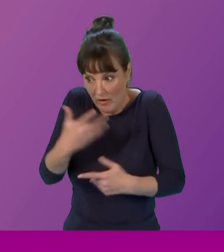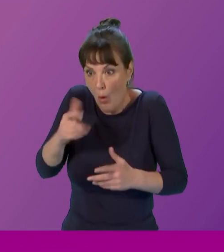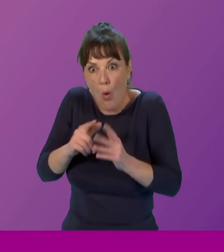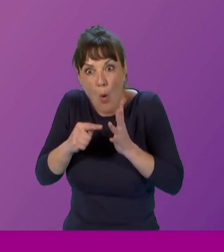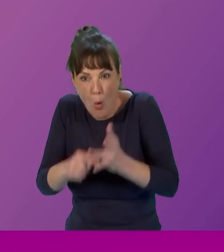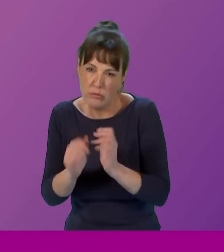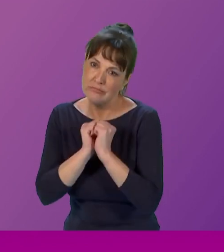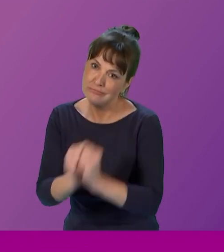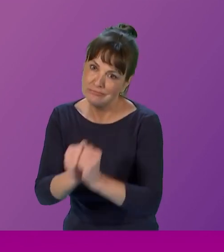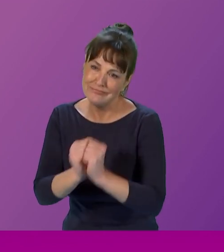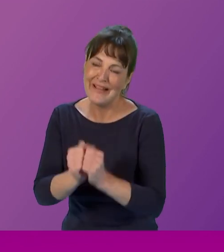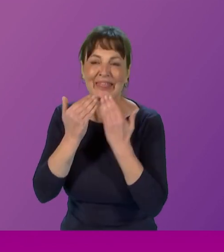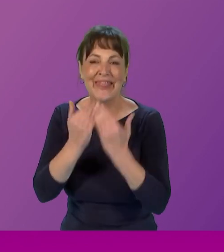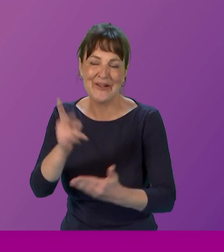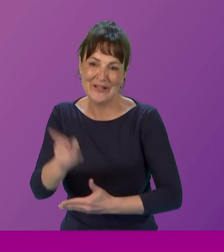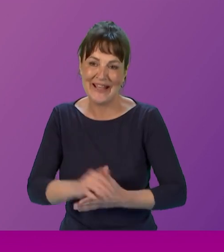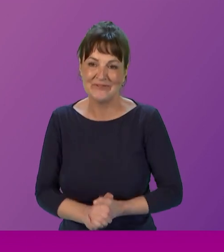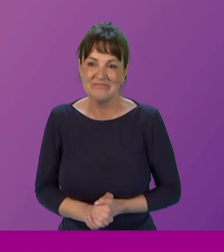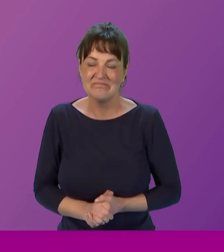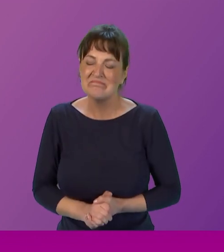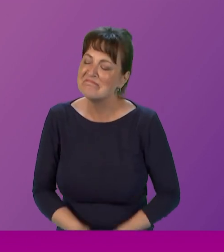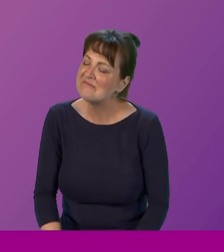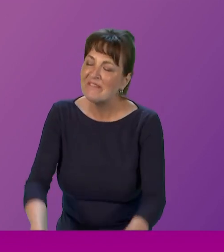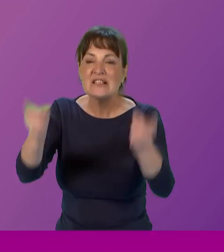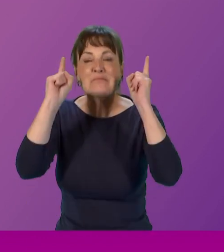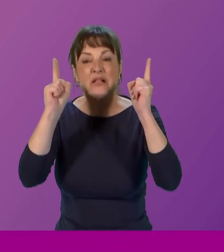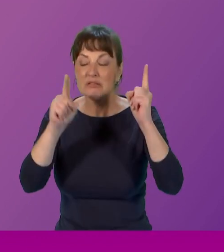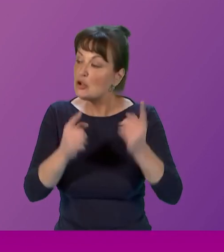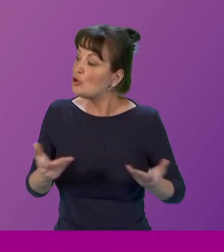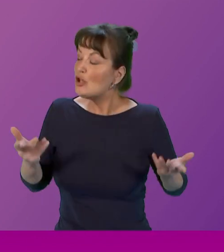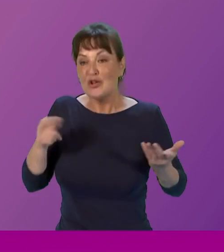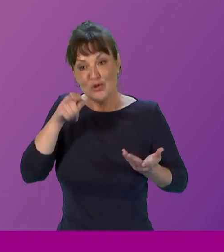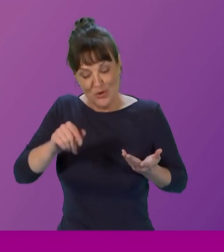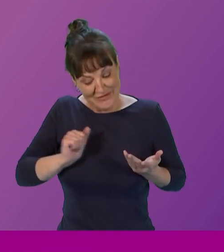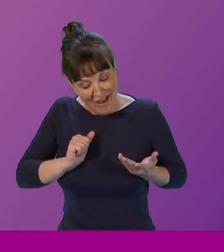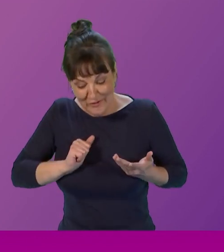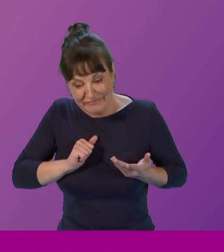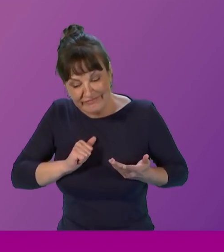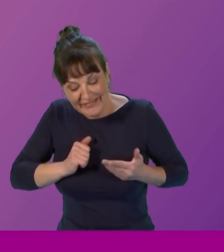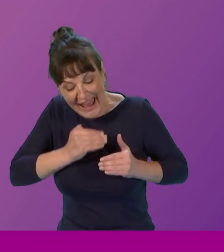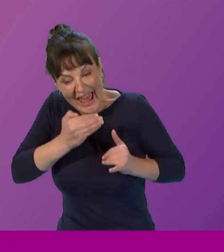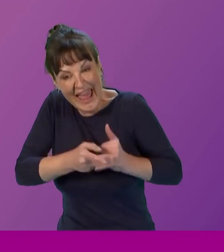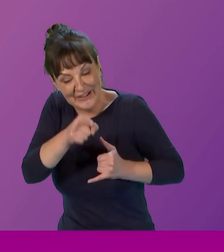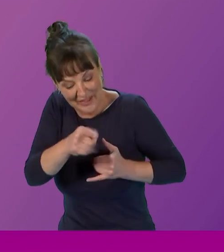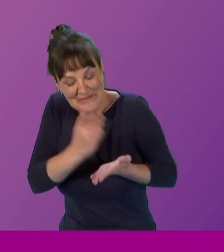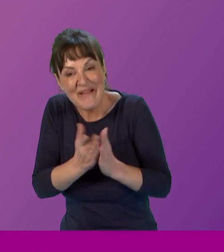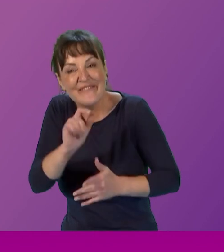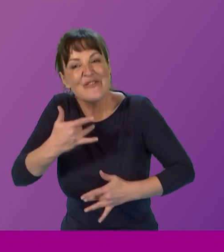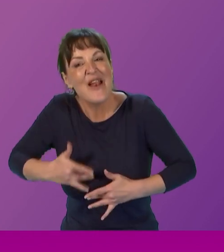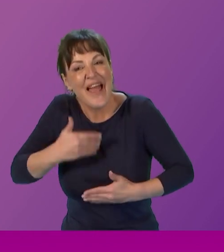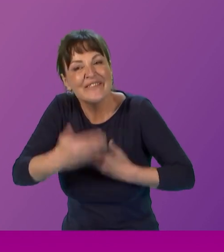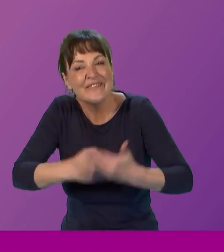and thank you again. First Minister, as you close this chapter in your life, we have no doubt